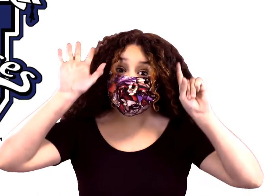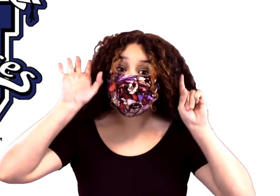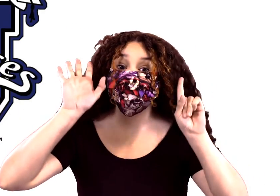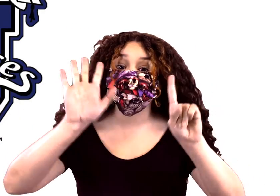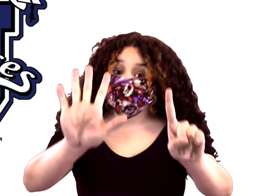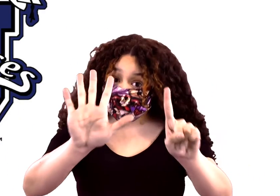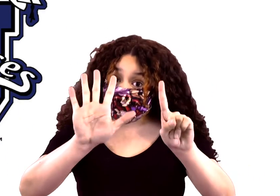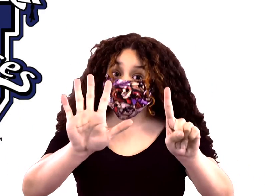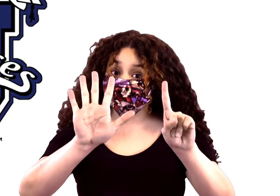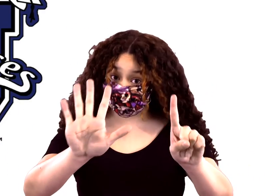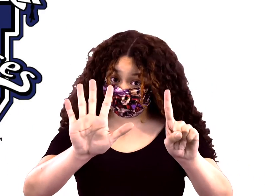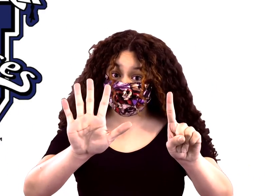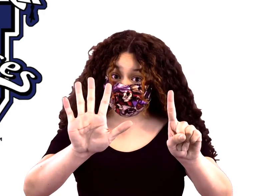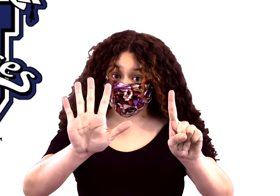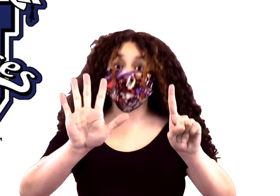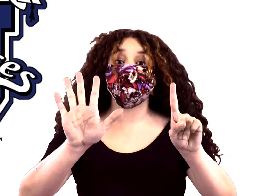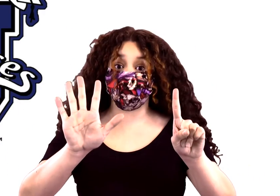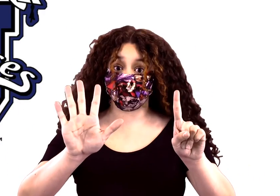six feet away